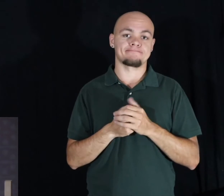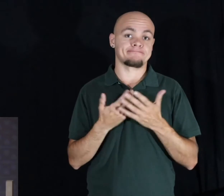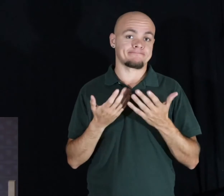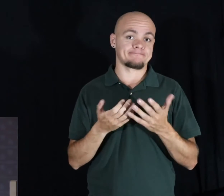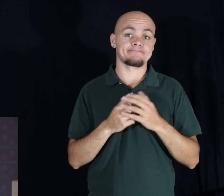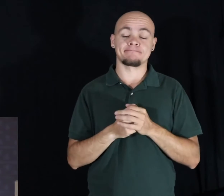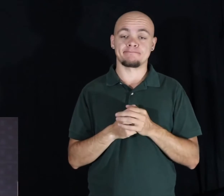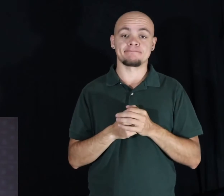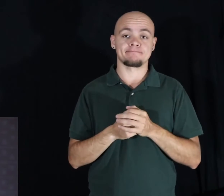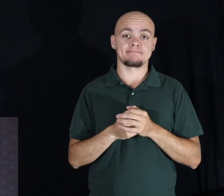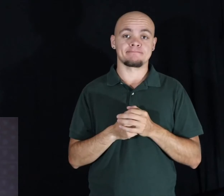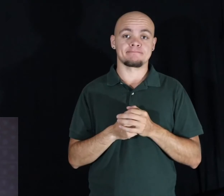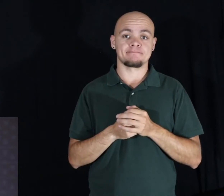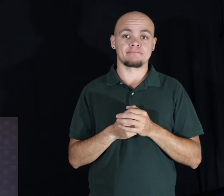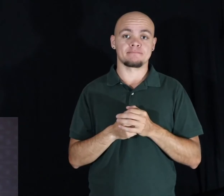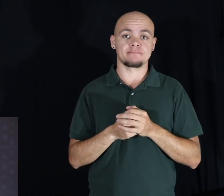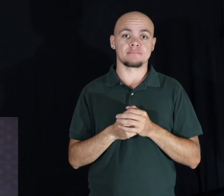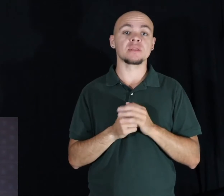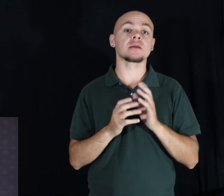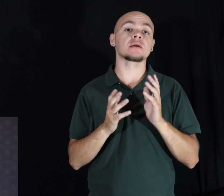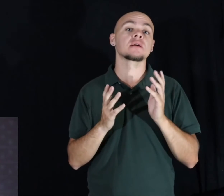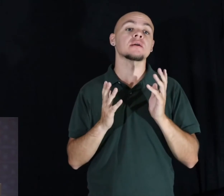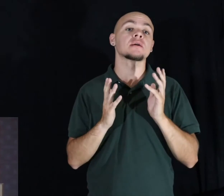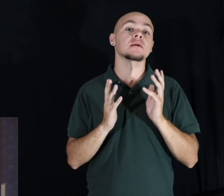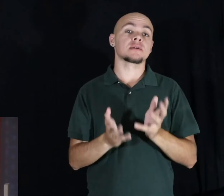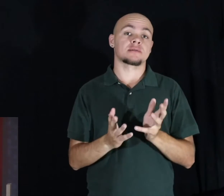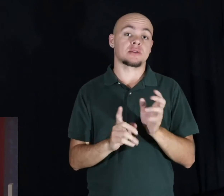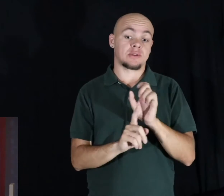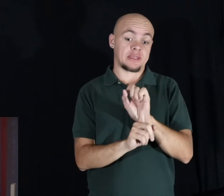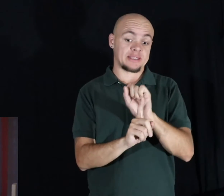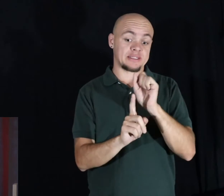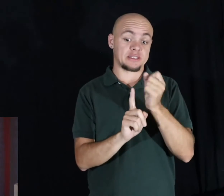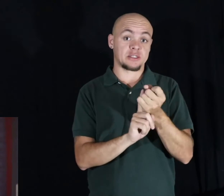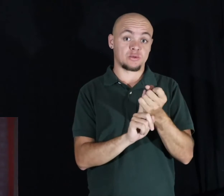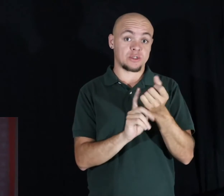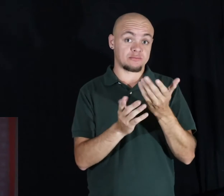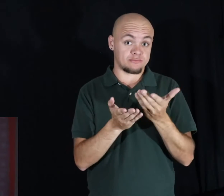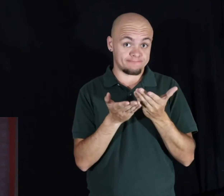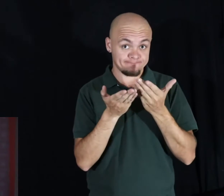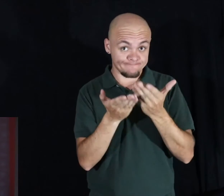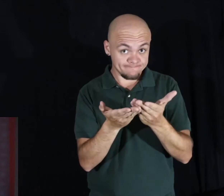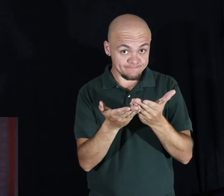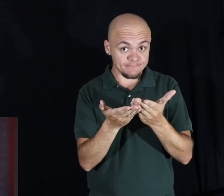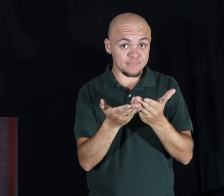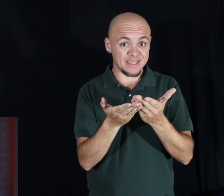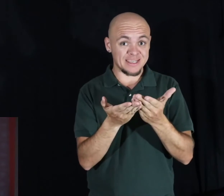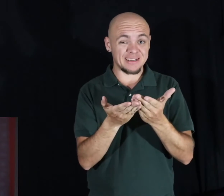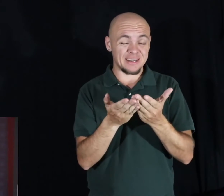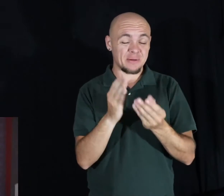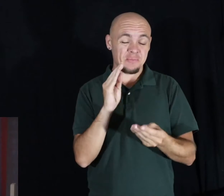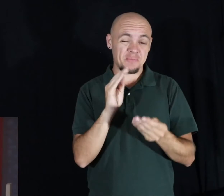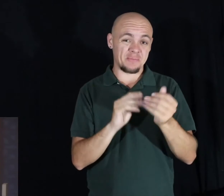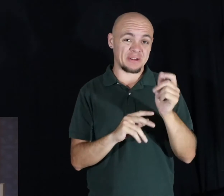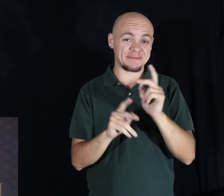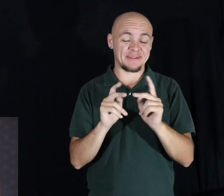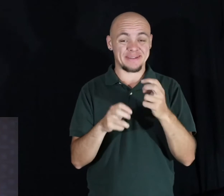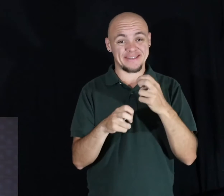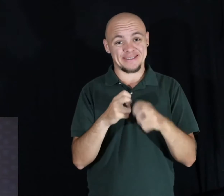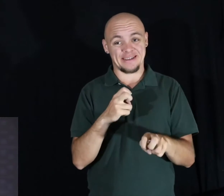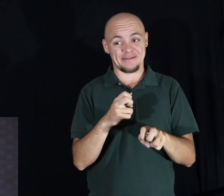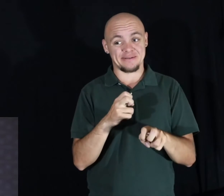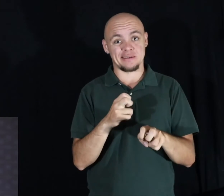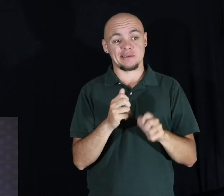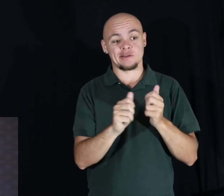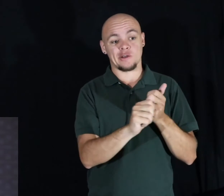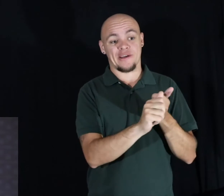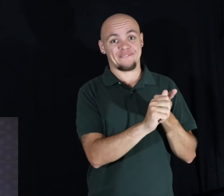Now, given this scenario, I think it would be very hard for most of us to resist the